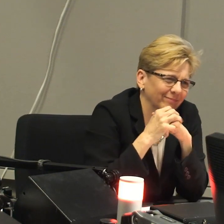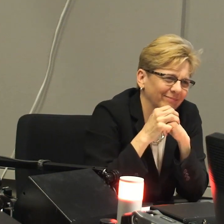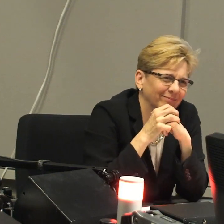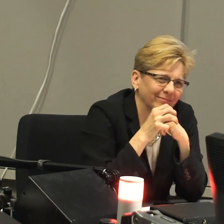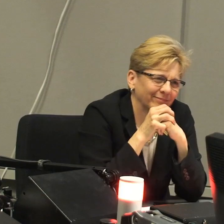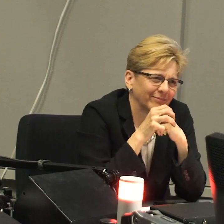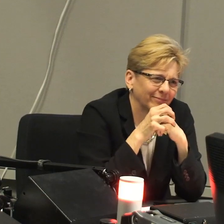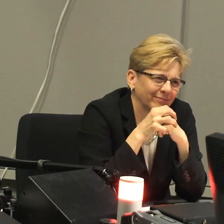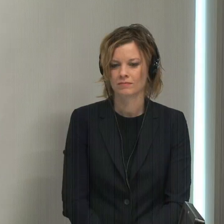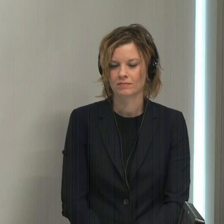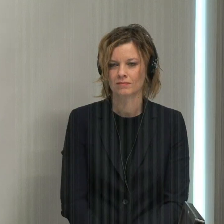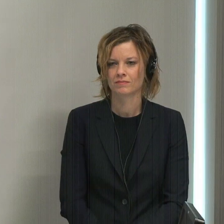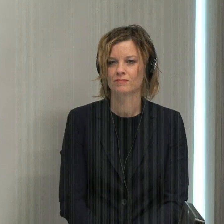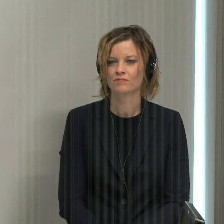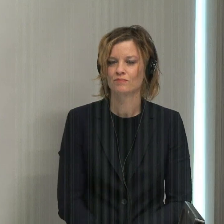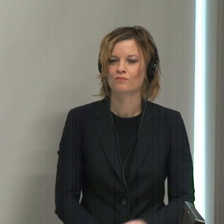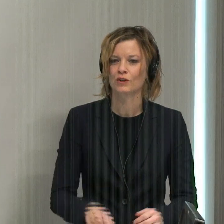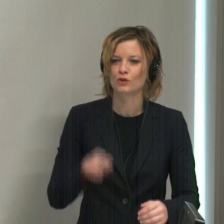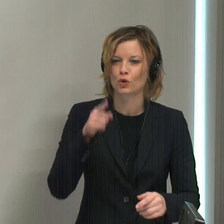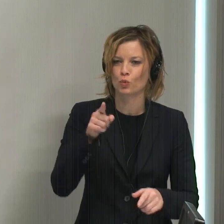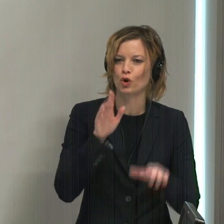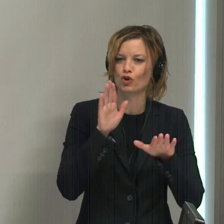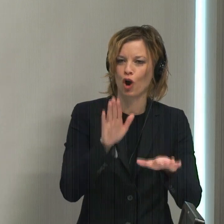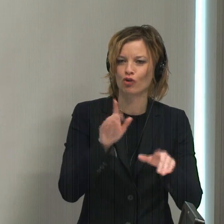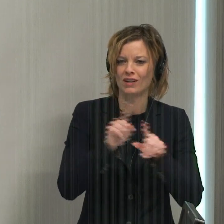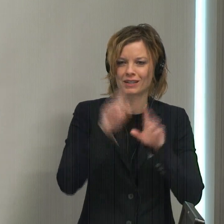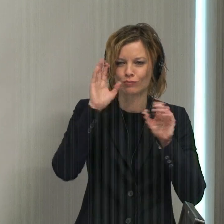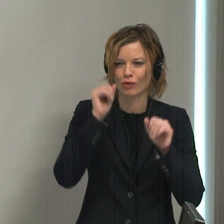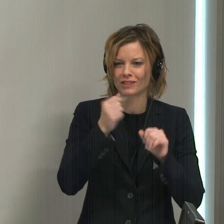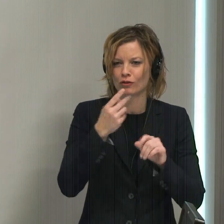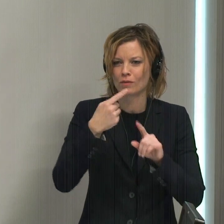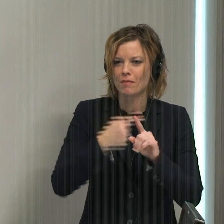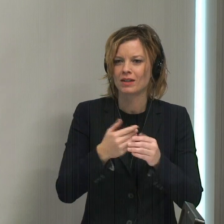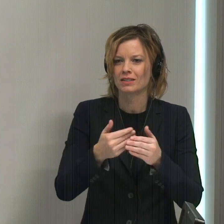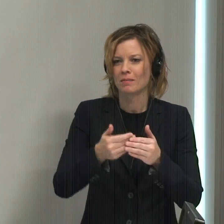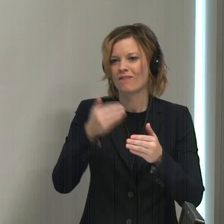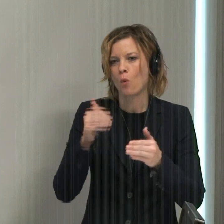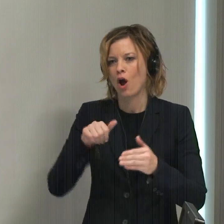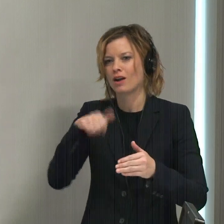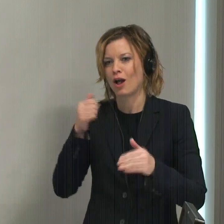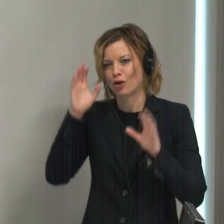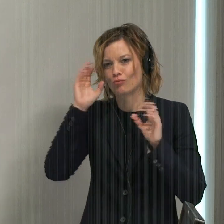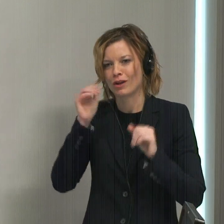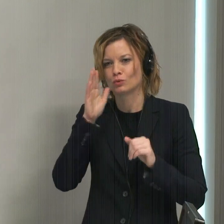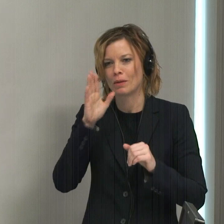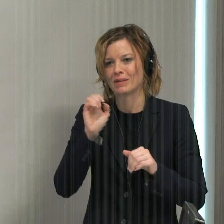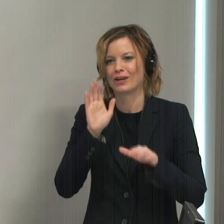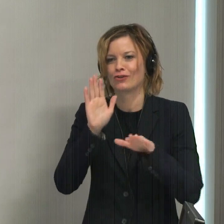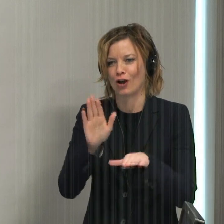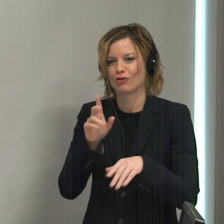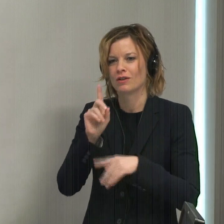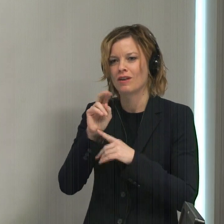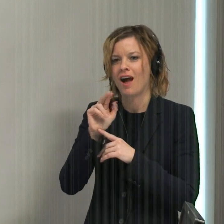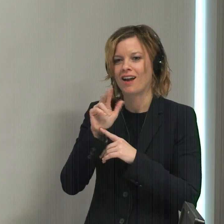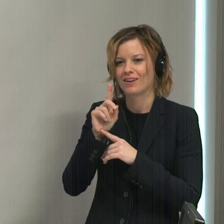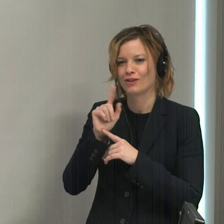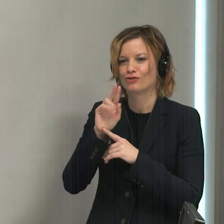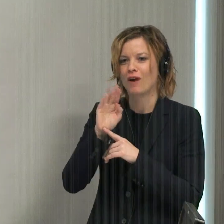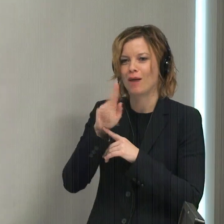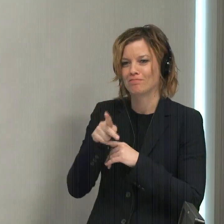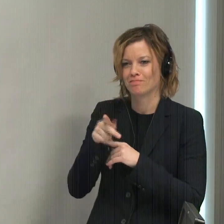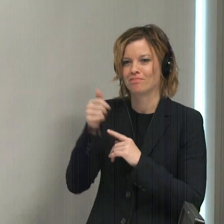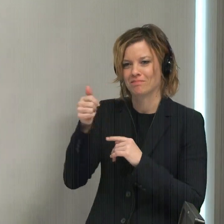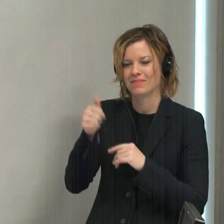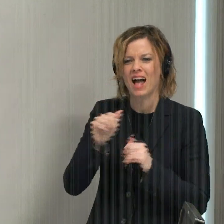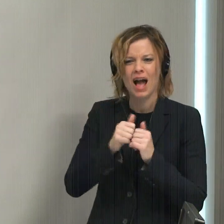ideas over time. You were inaugurated as president a few months before. Another president will be inaugurated, Donald Trump. How